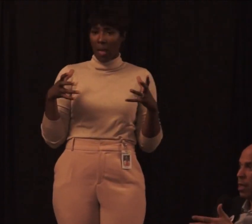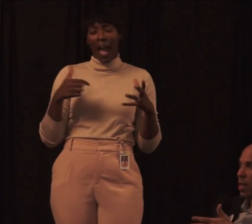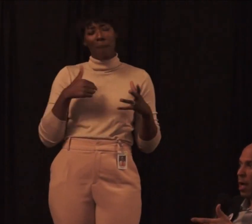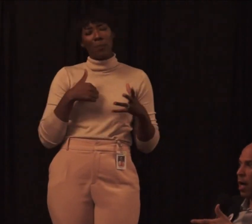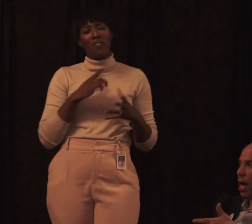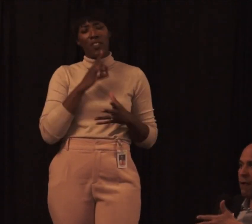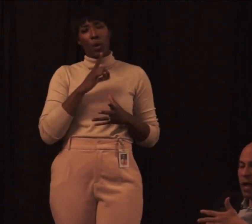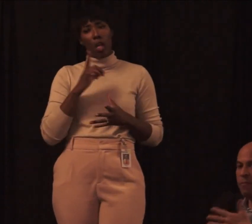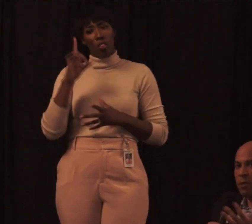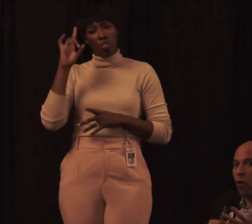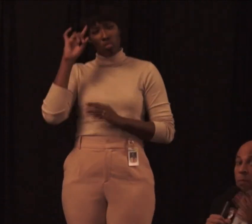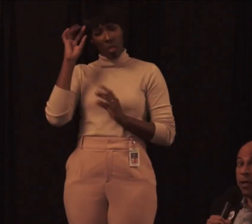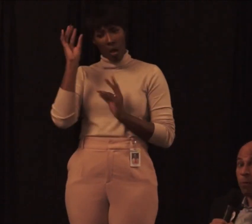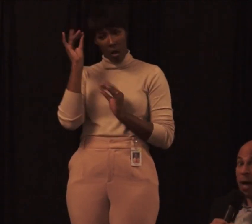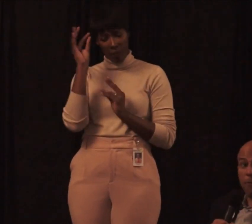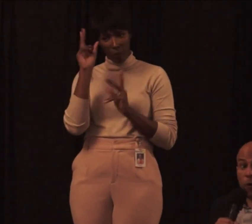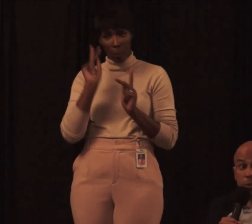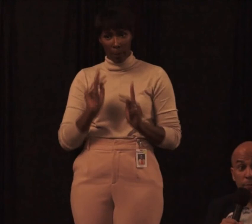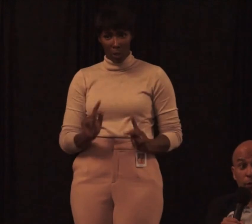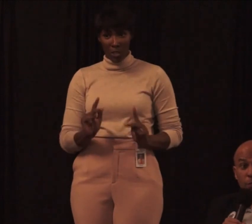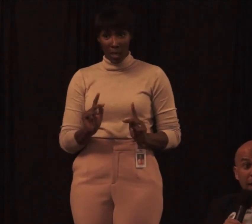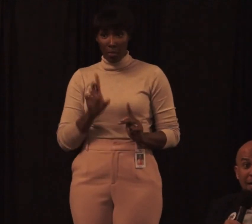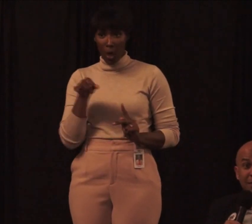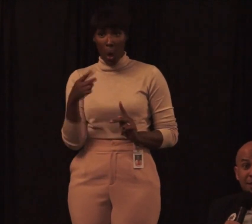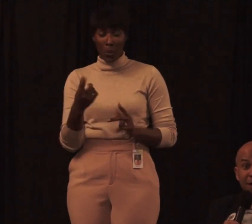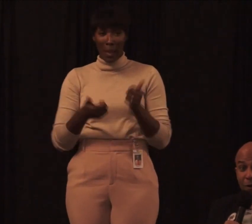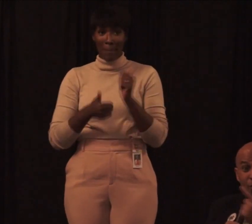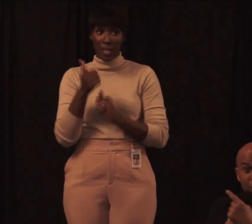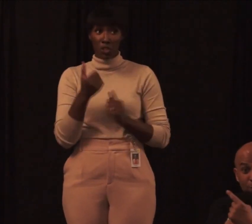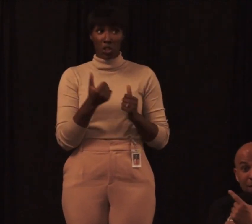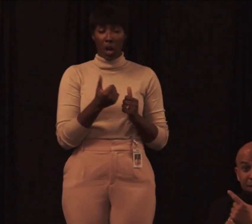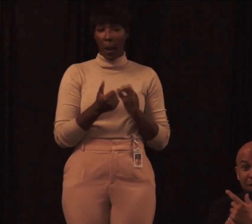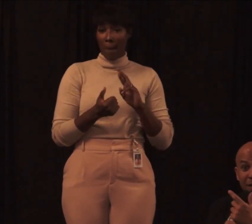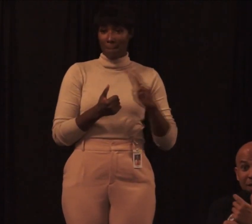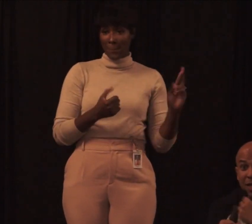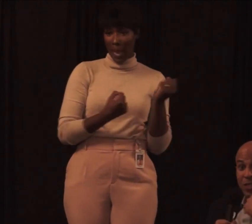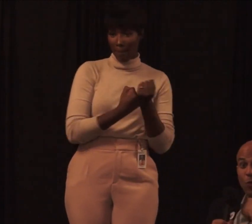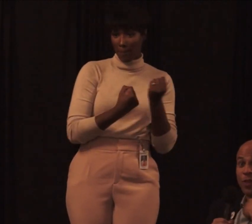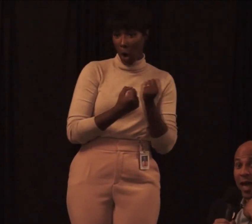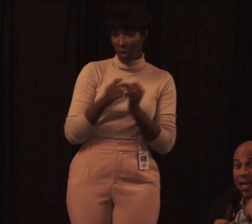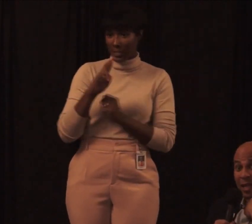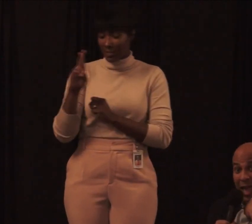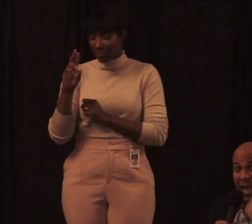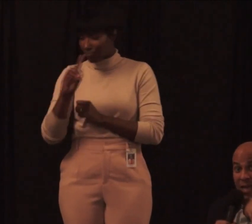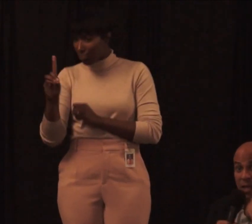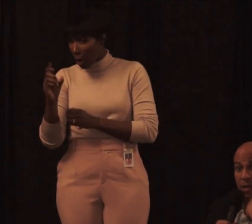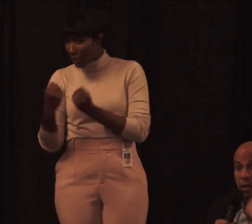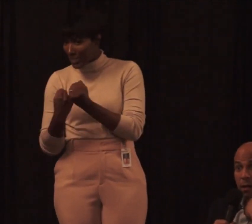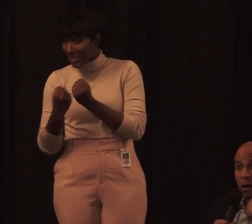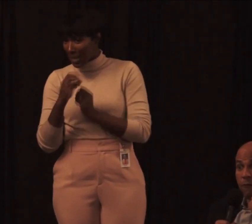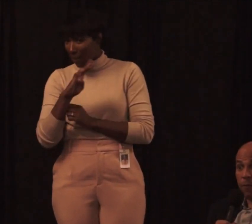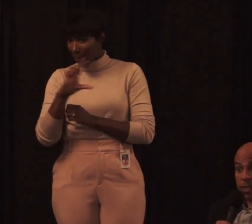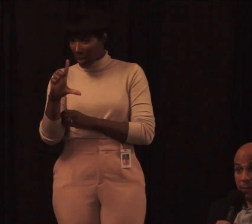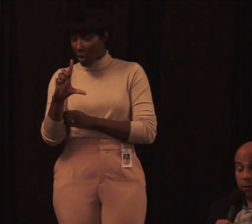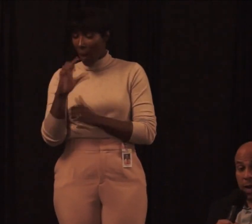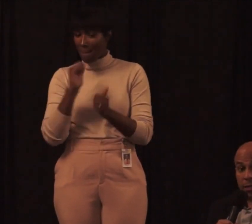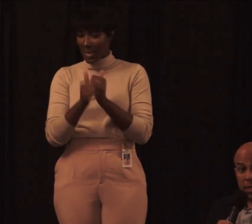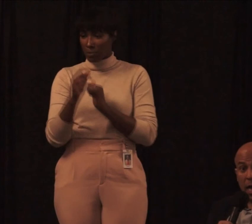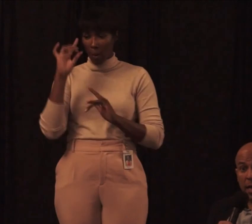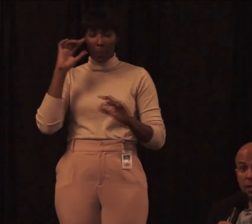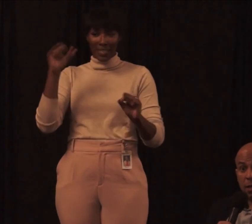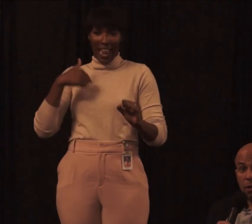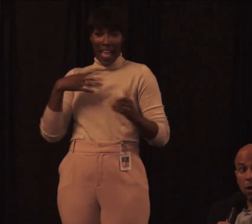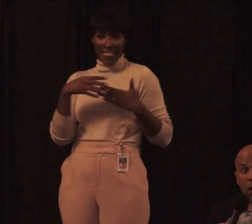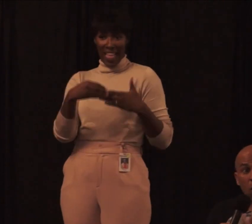person. The only major bipartisan bill that's passed under this president is the one that I led from the Democrat